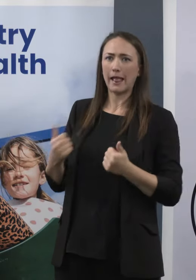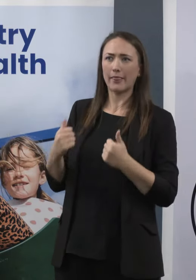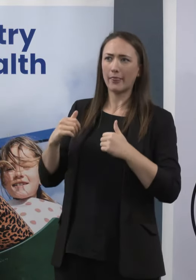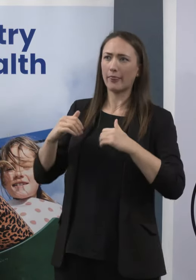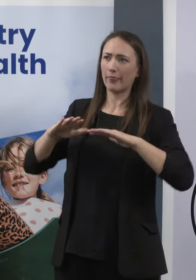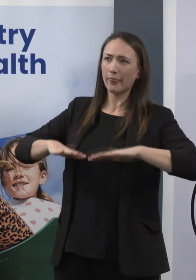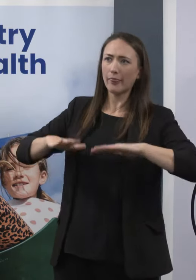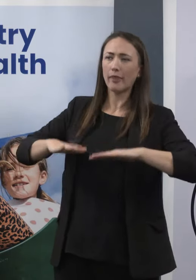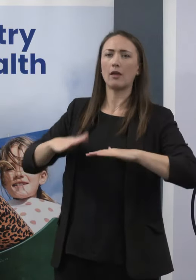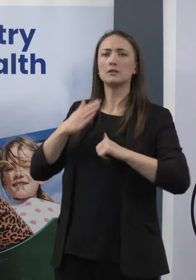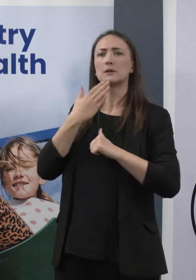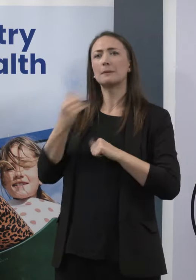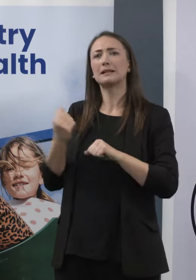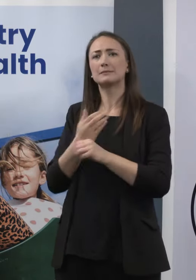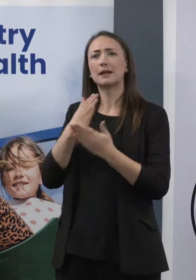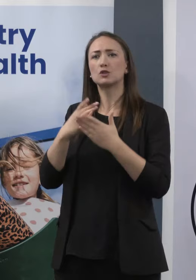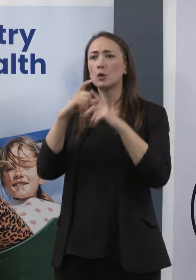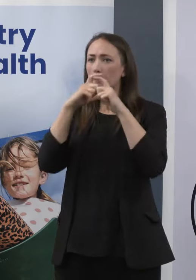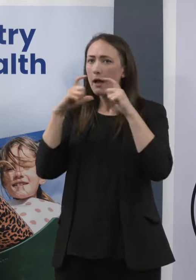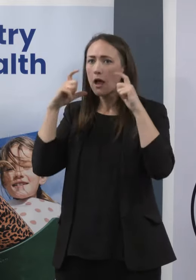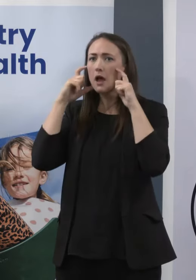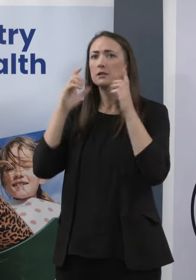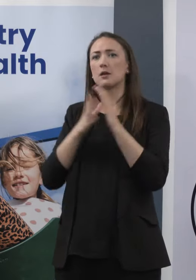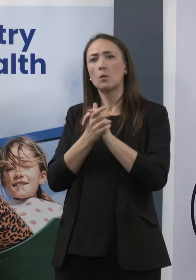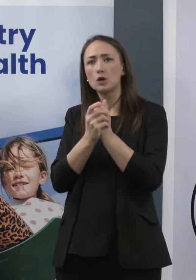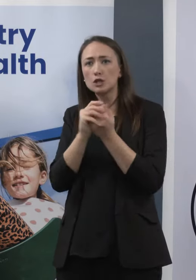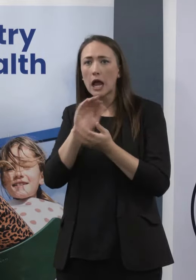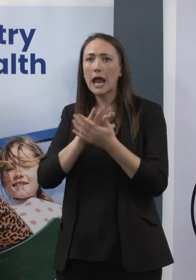them, please, if you are unwell, stay at home.